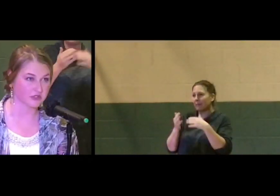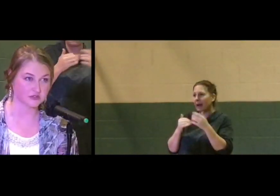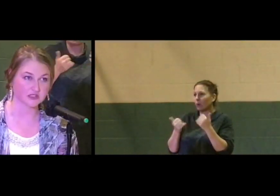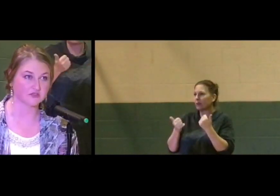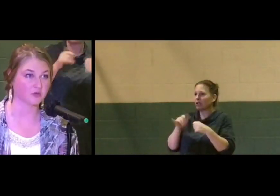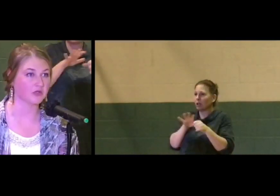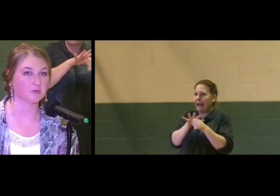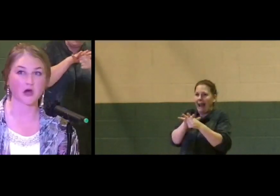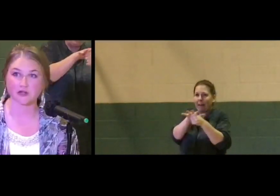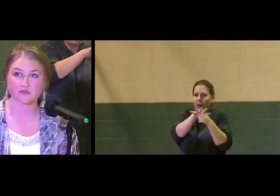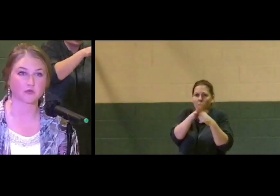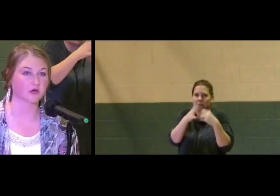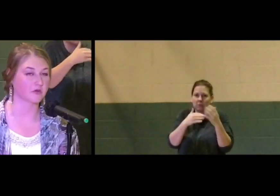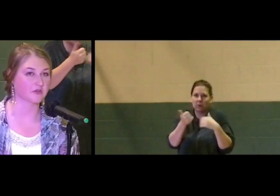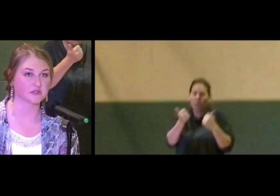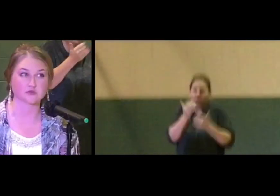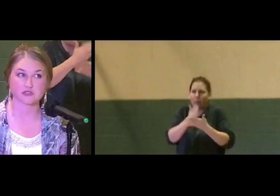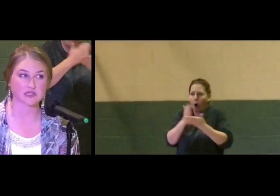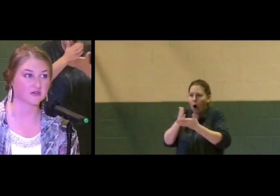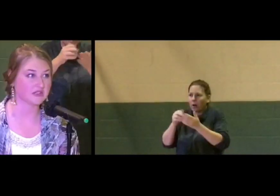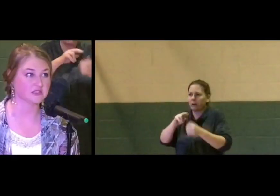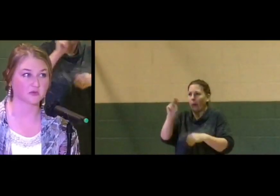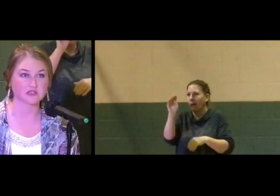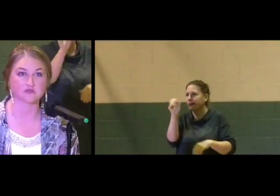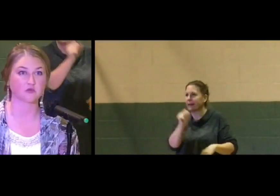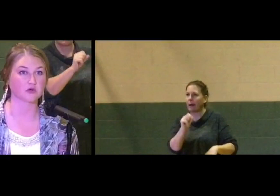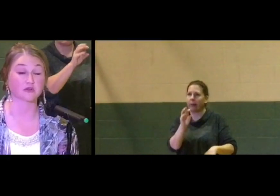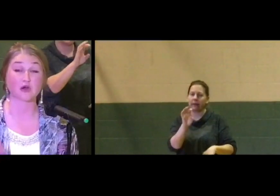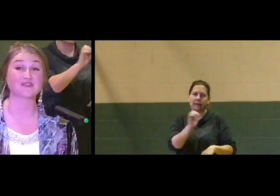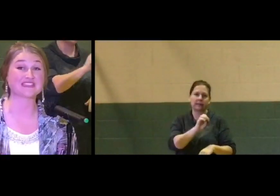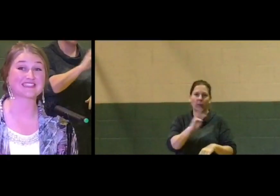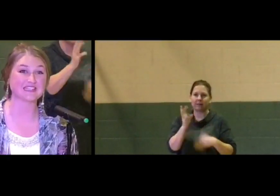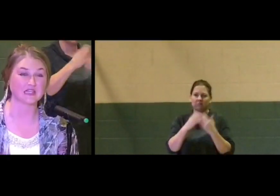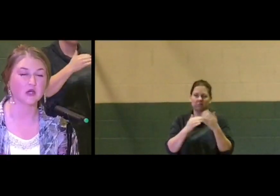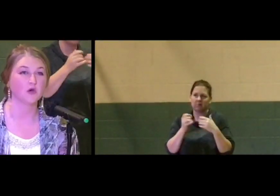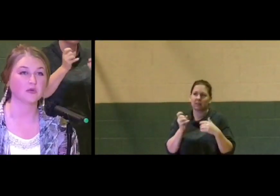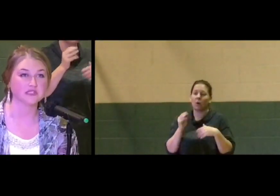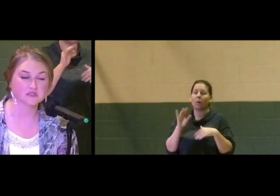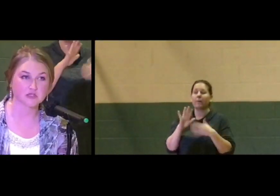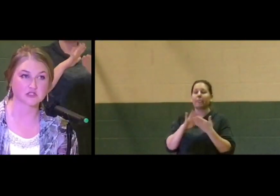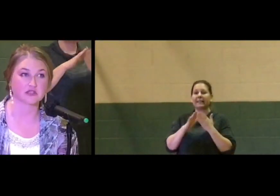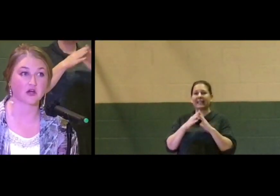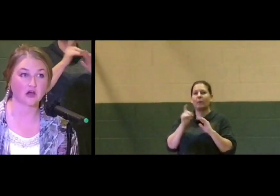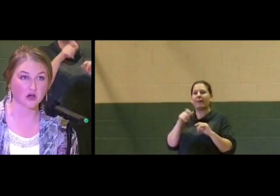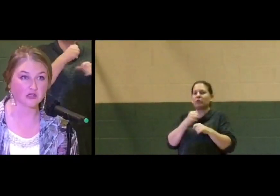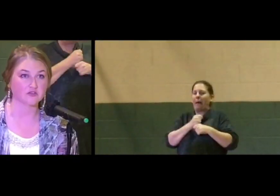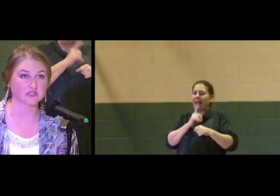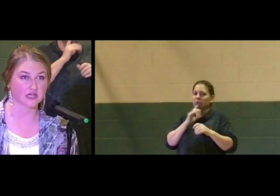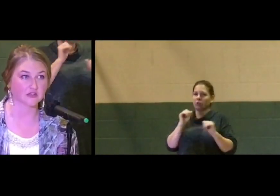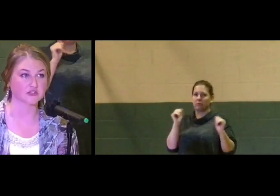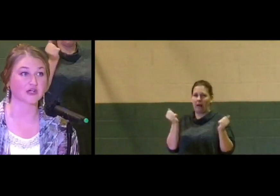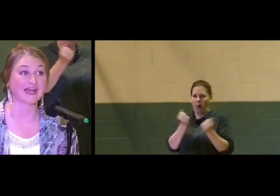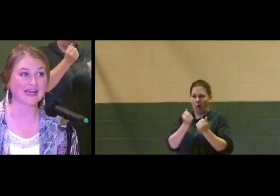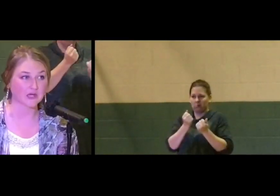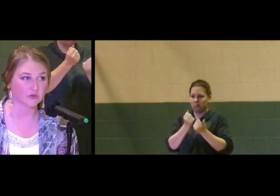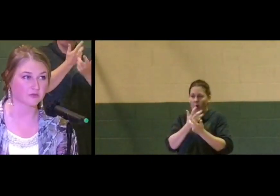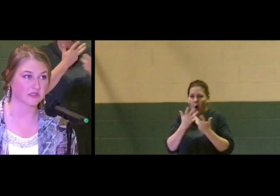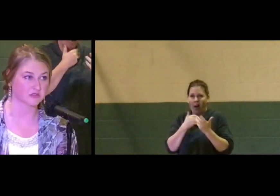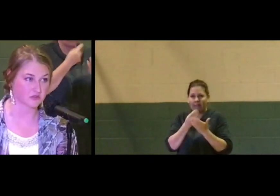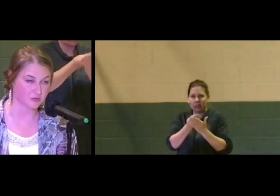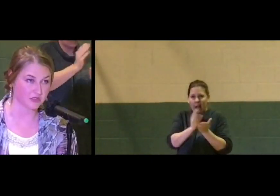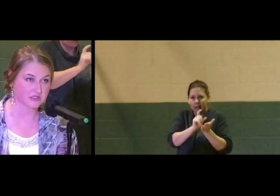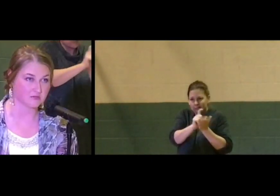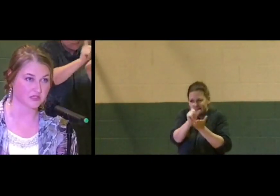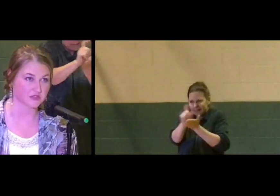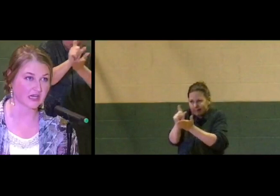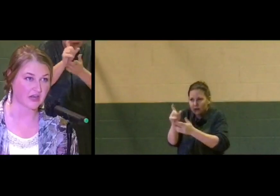neighborhood you live in, what part of the ward, whether it's north, south, east, west of the ward or of the city. We need to make sure that all of our dollars are equitably